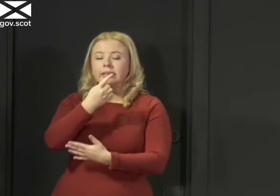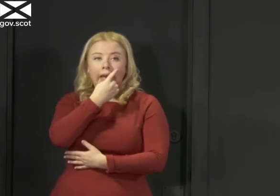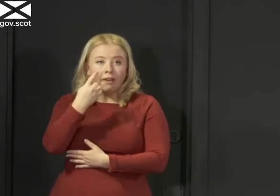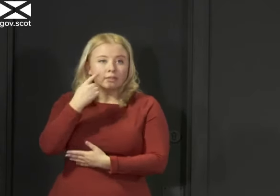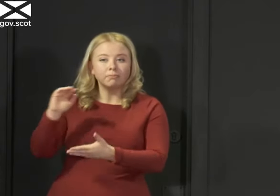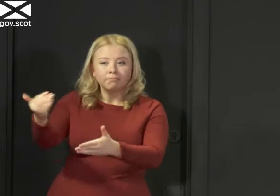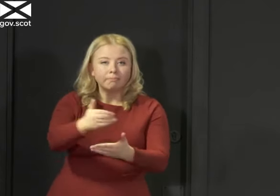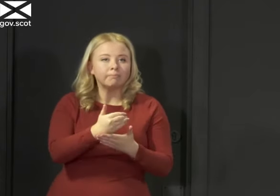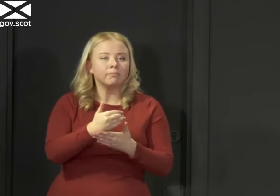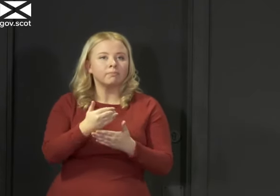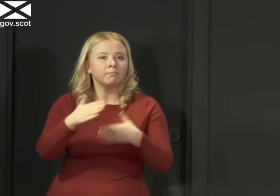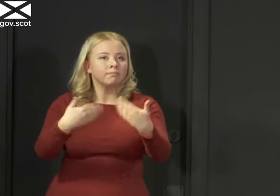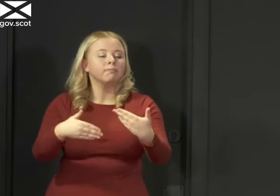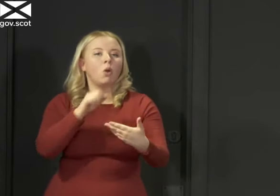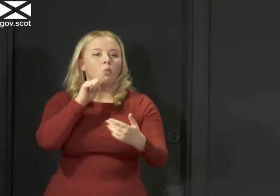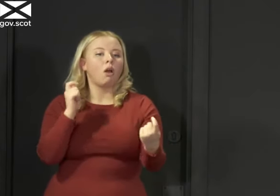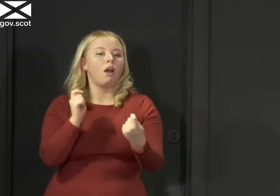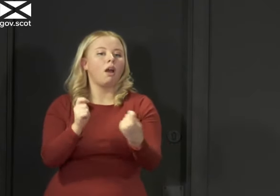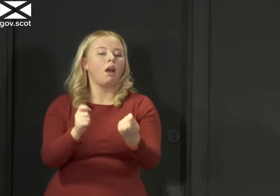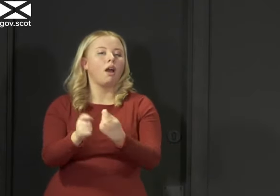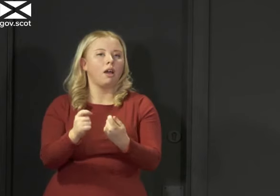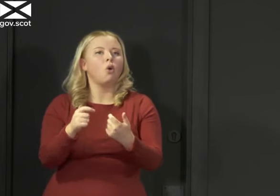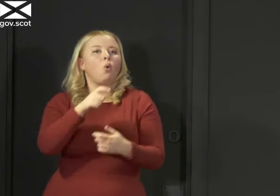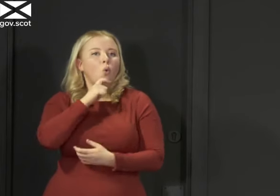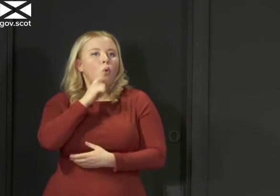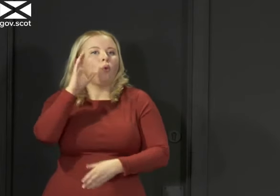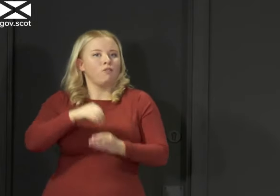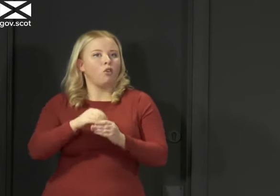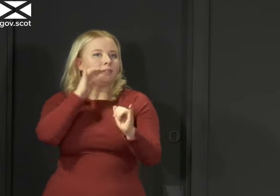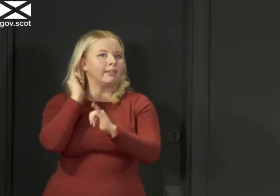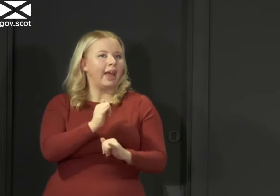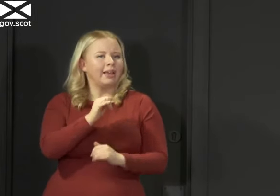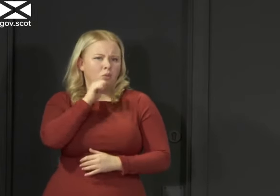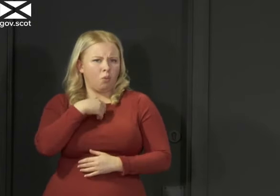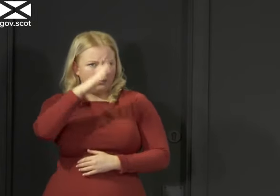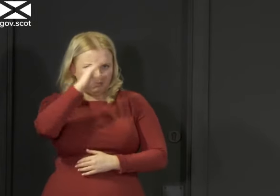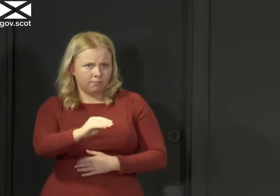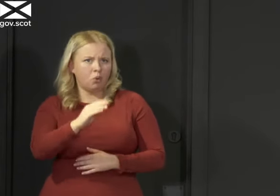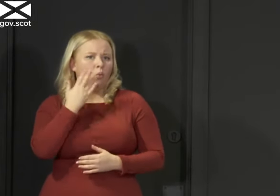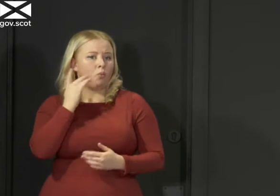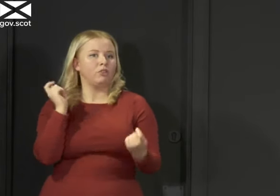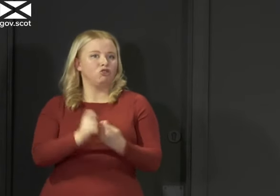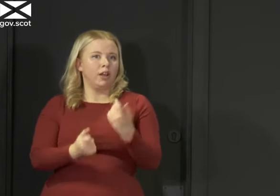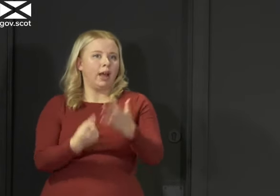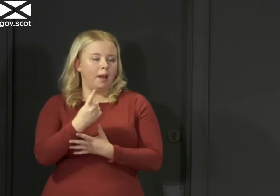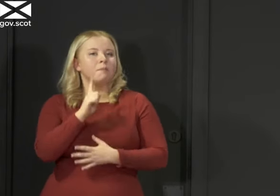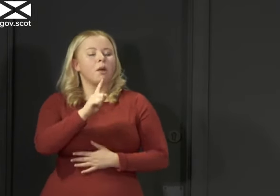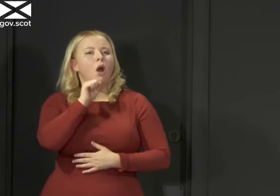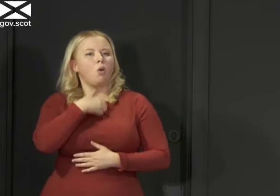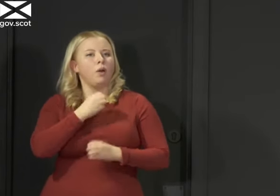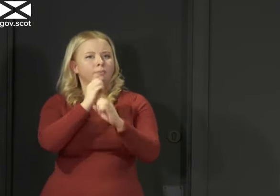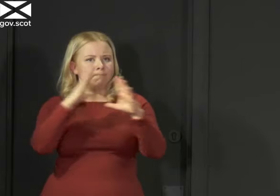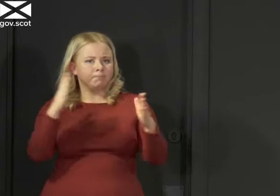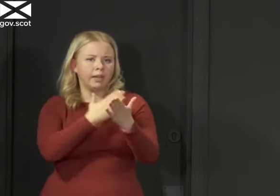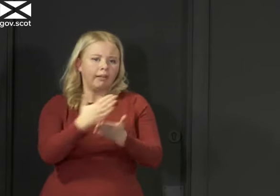as we make changes to testing eligibility, we will, of course, set these out. But I want to set out clearly the position as it is now